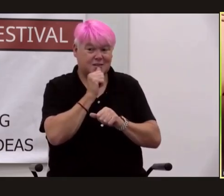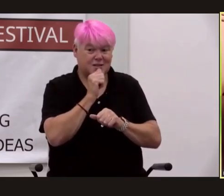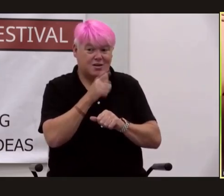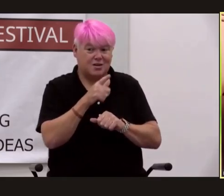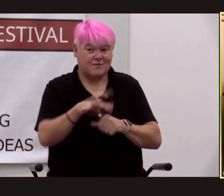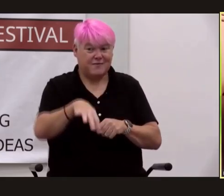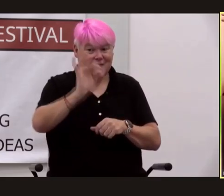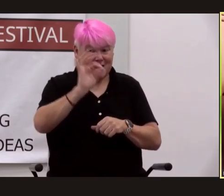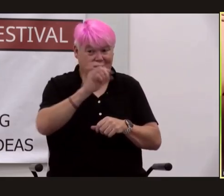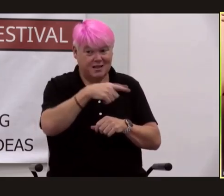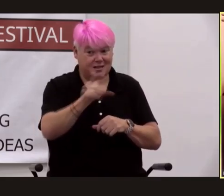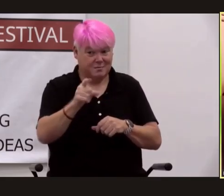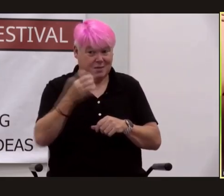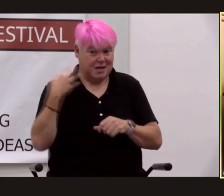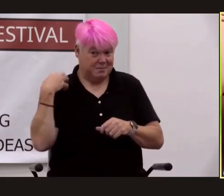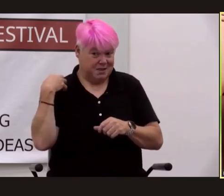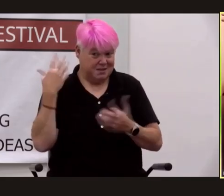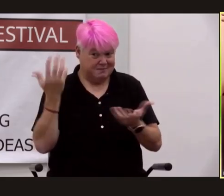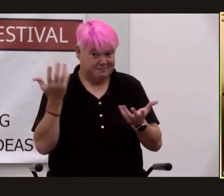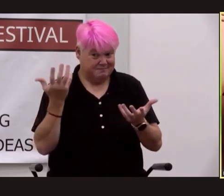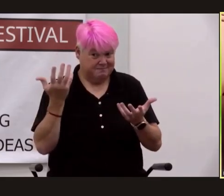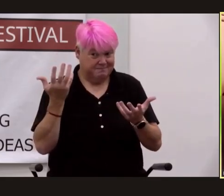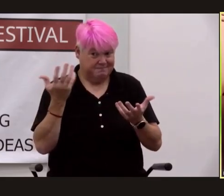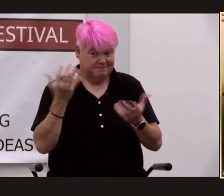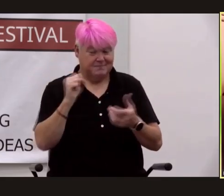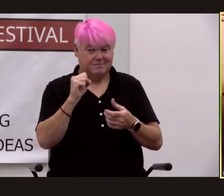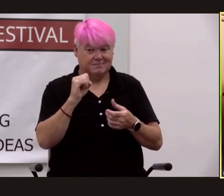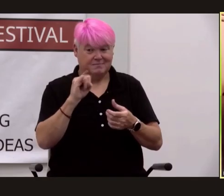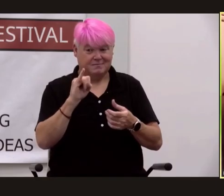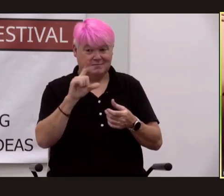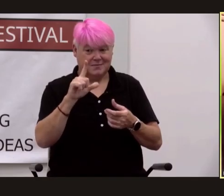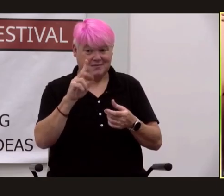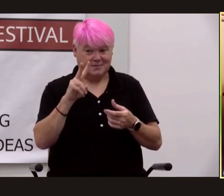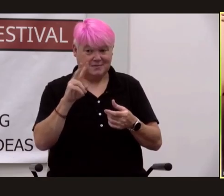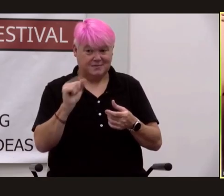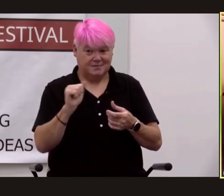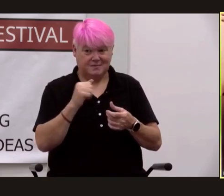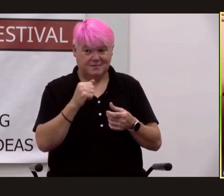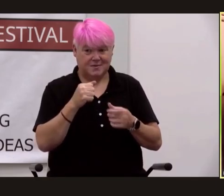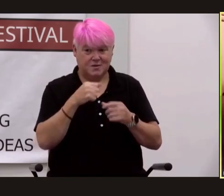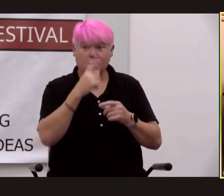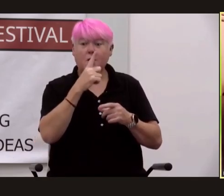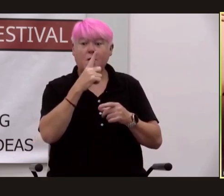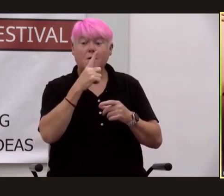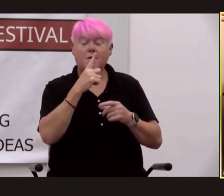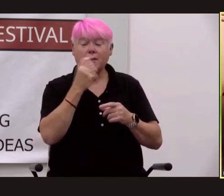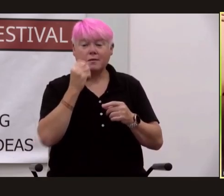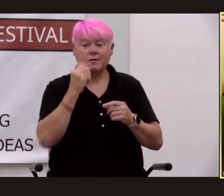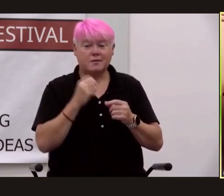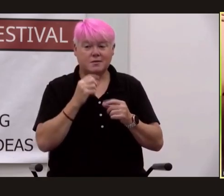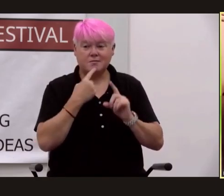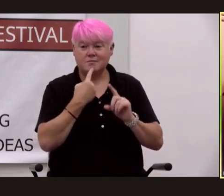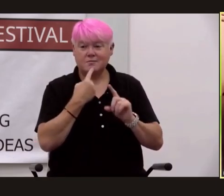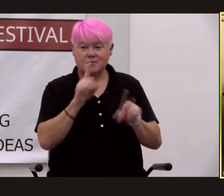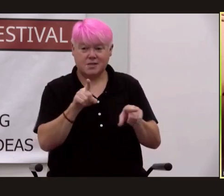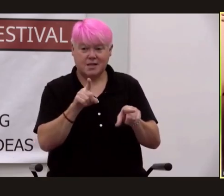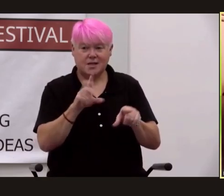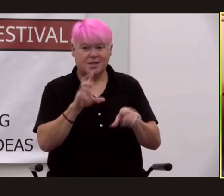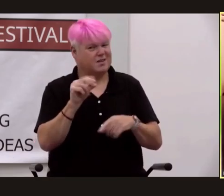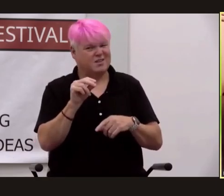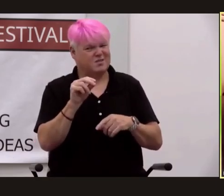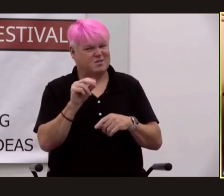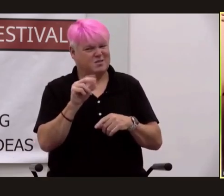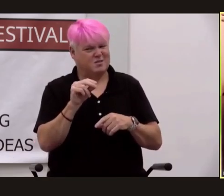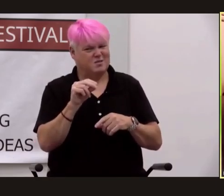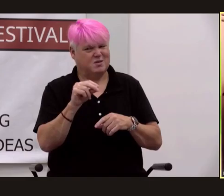them captain da silva opened his mouth to reply but off he raised the hand holding his cigarette no no i i